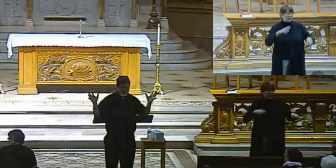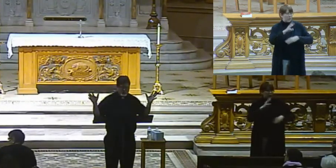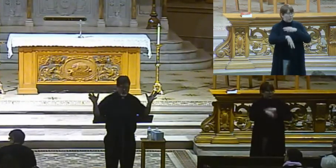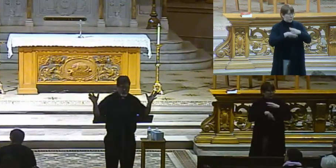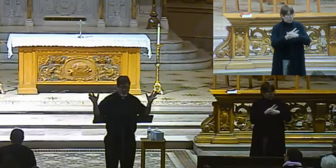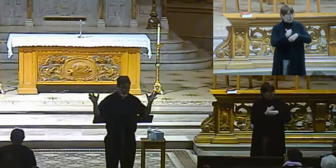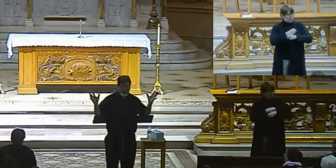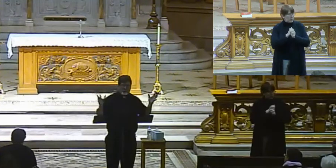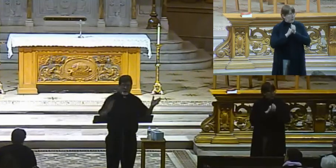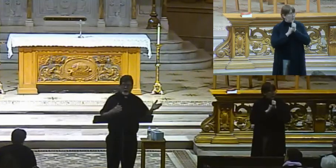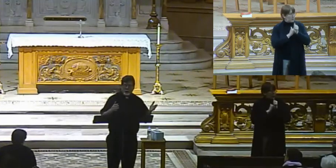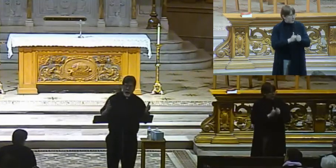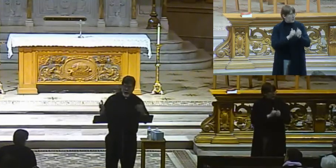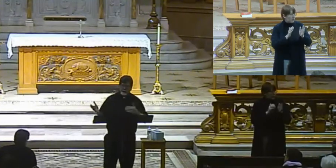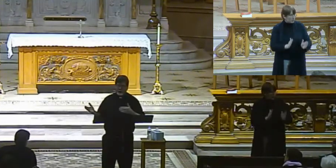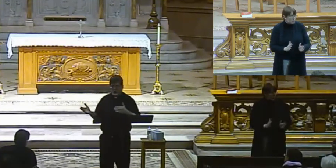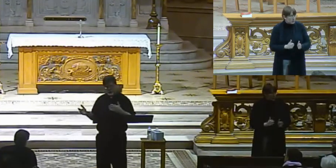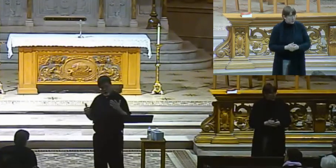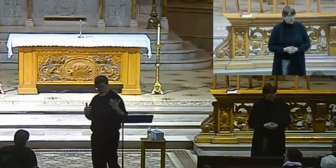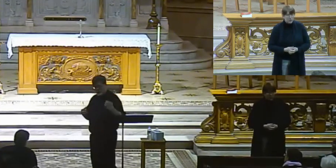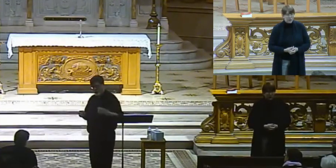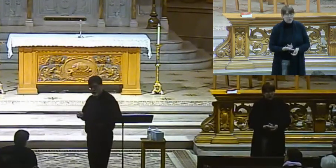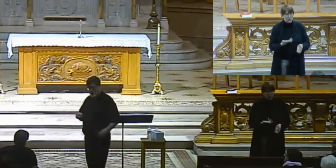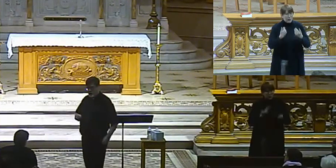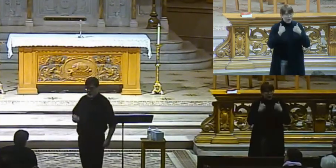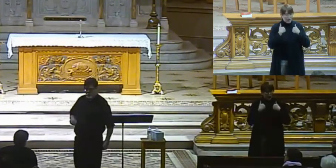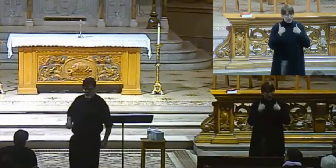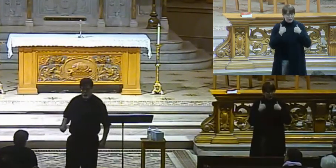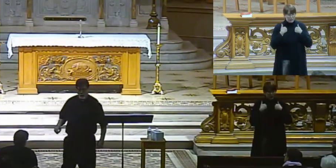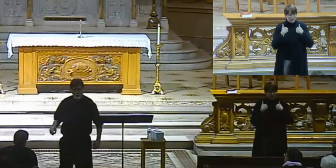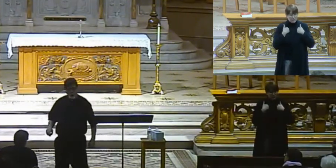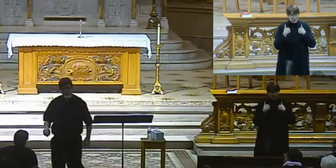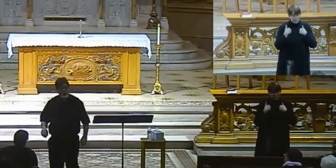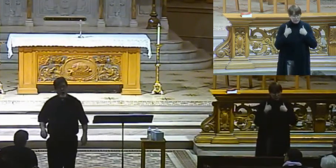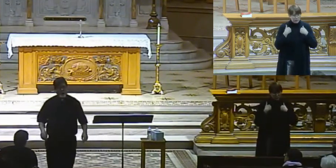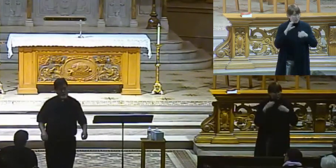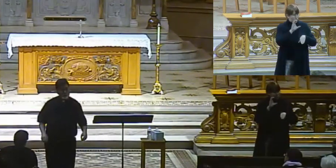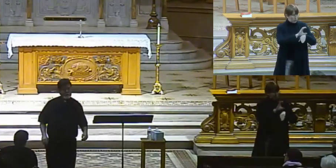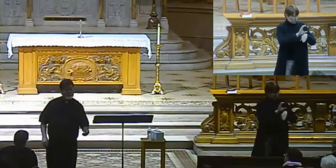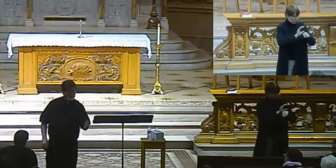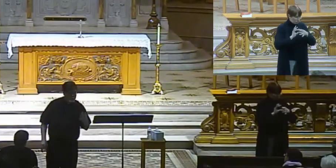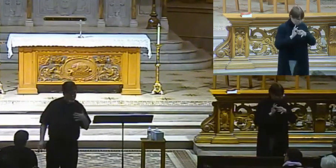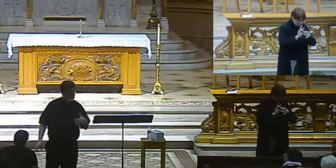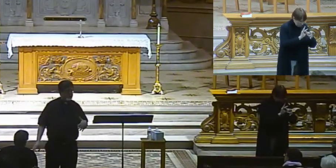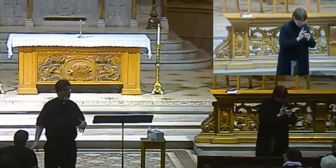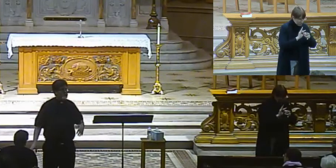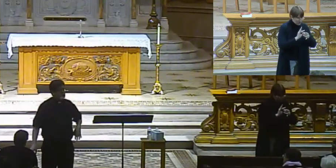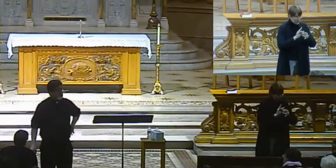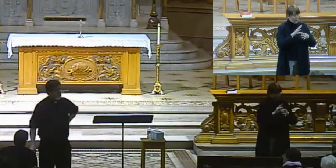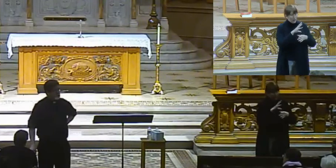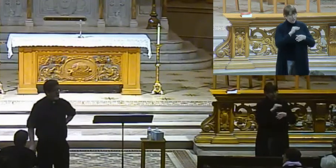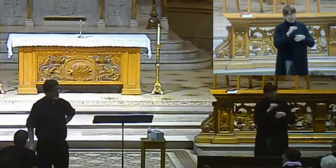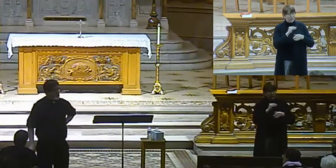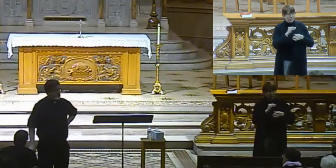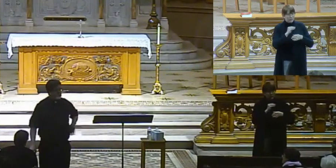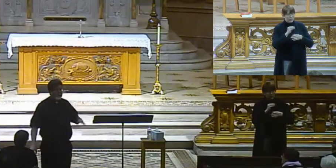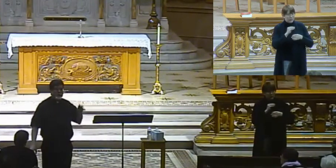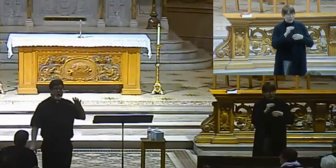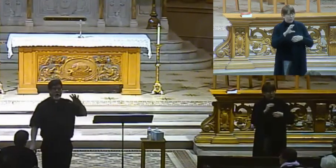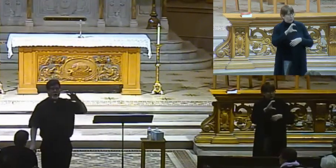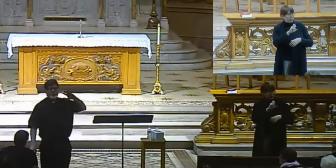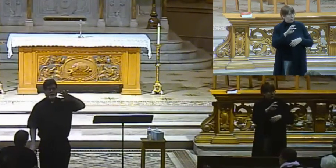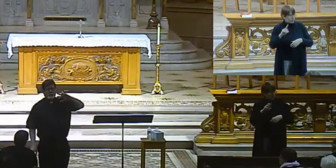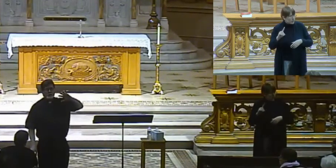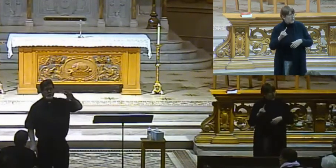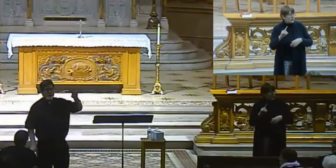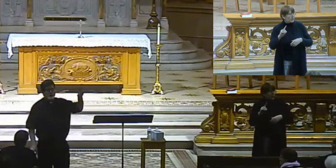disciples, all right? And so, we have this church. I talked, and when I talked about the church as one, and I talked about the liturgy of the church, you know, that